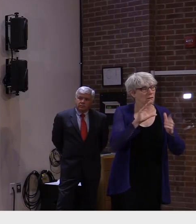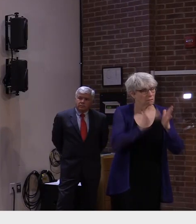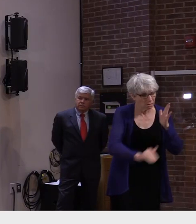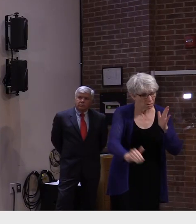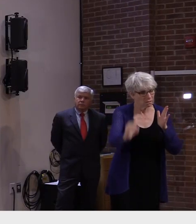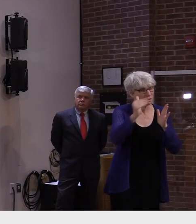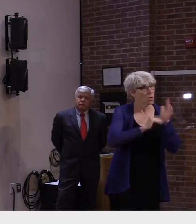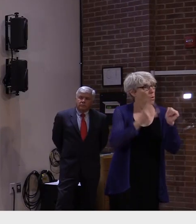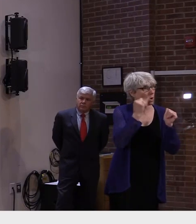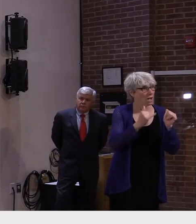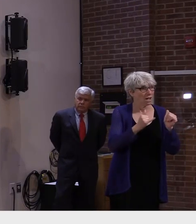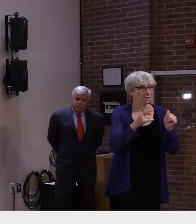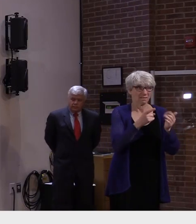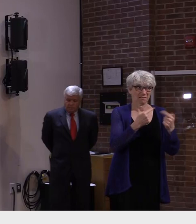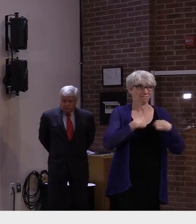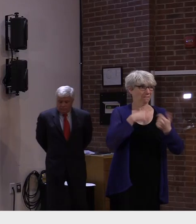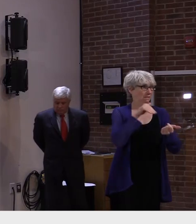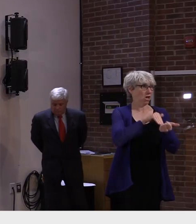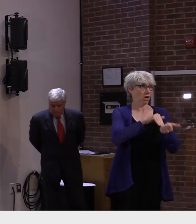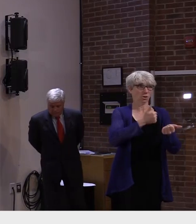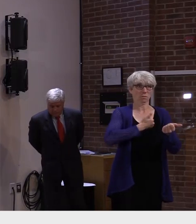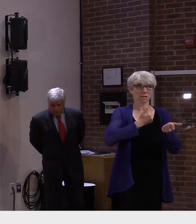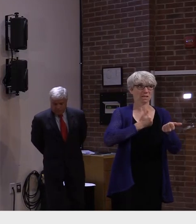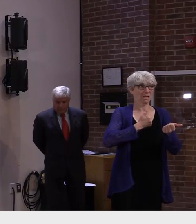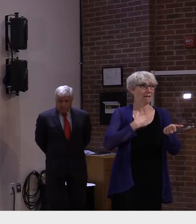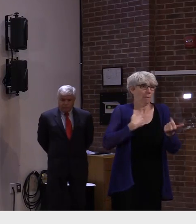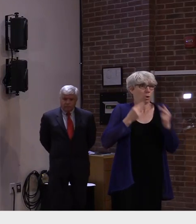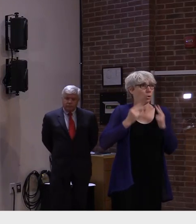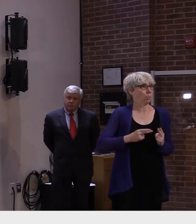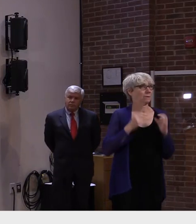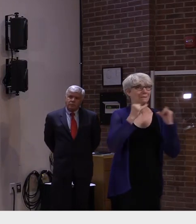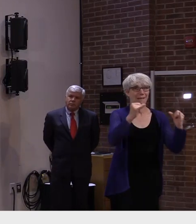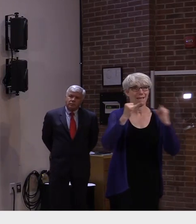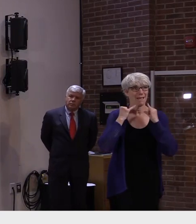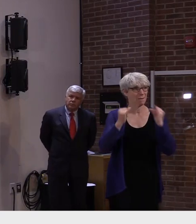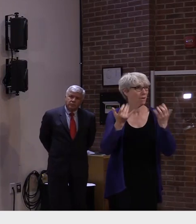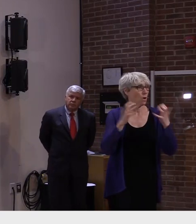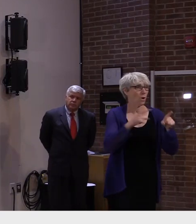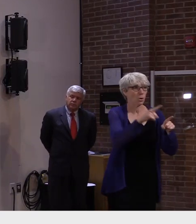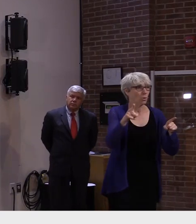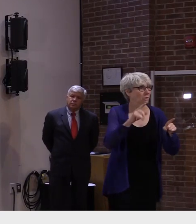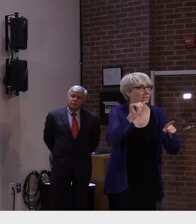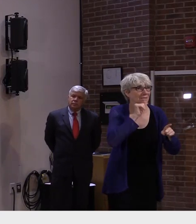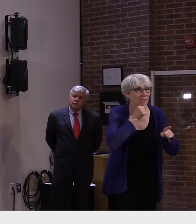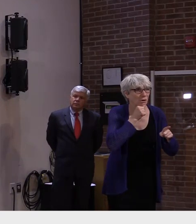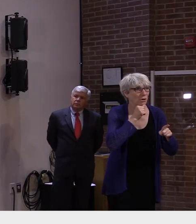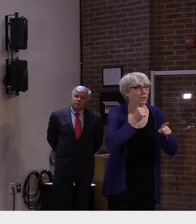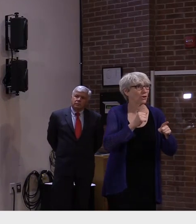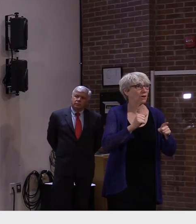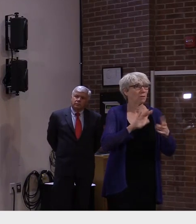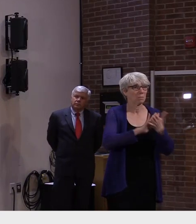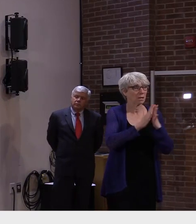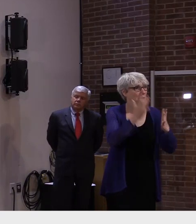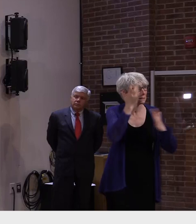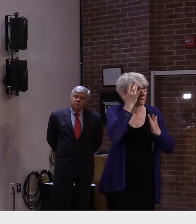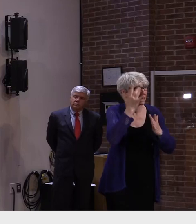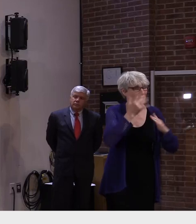being i don't want you to get sick i don't want you to end up in the hospital and i certainly don't want you to die